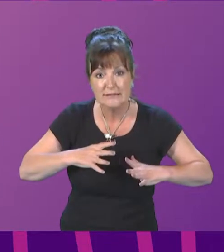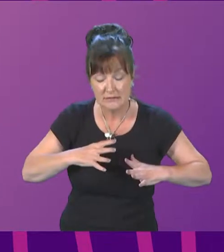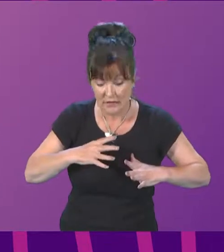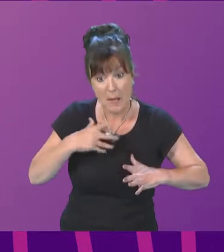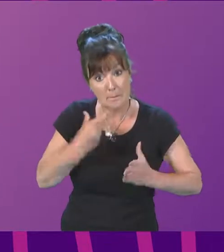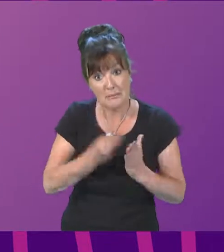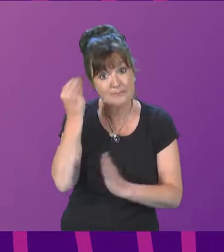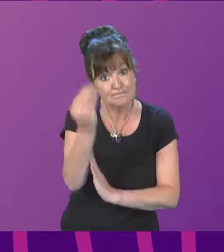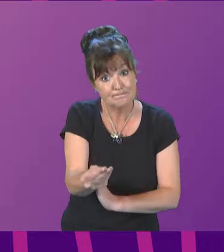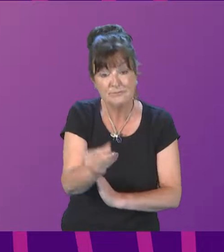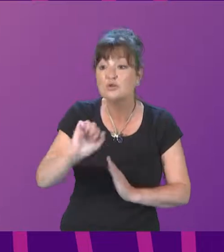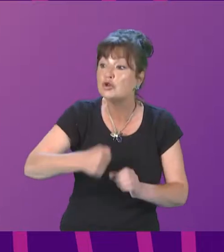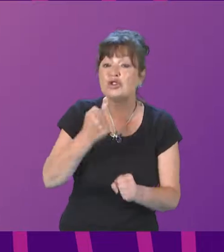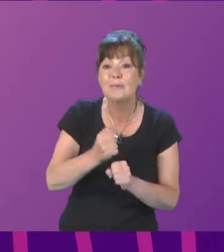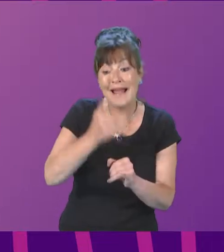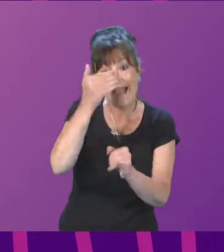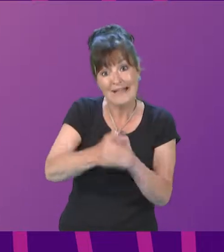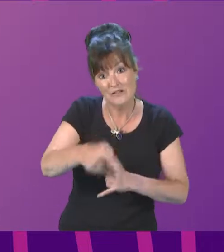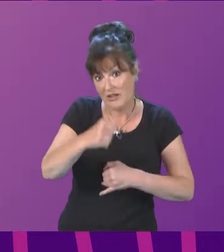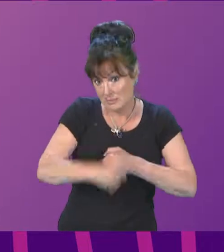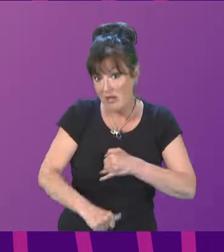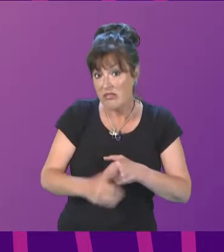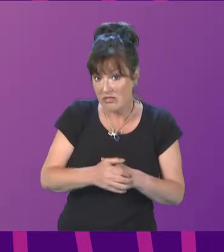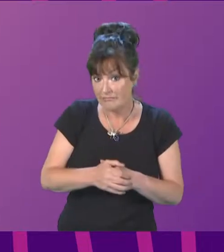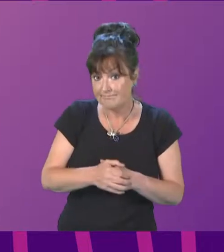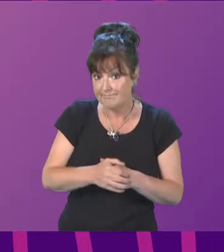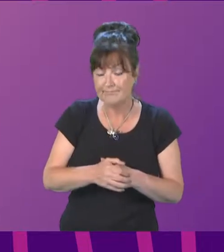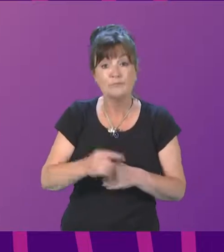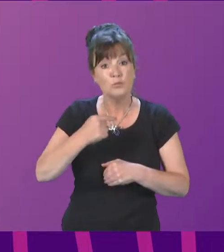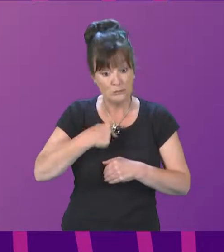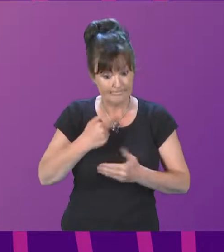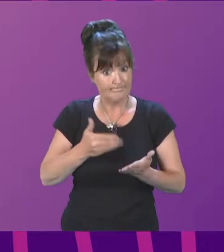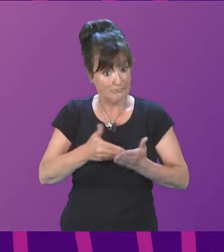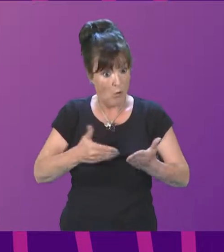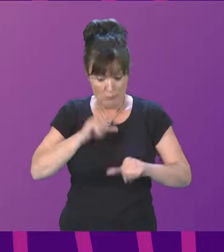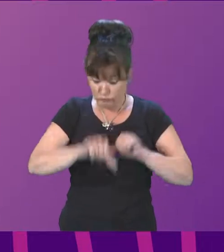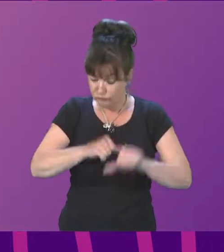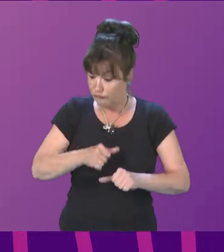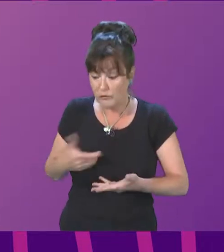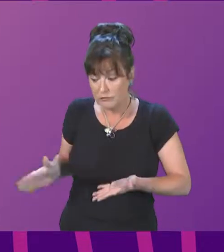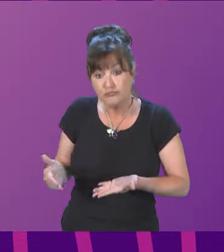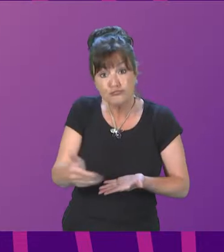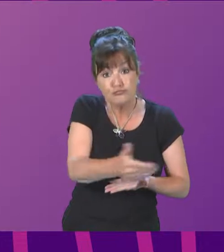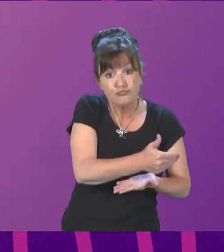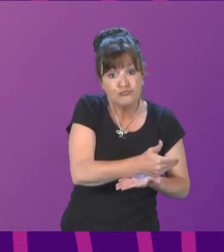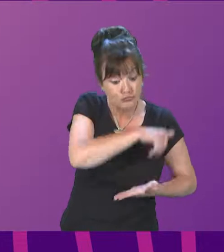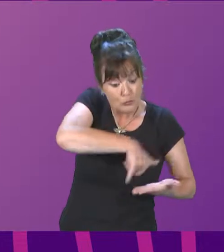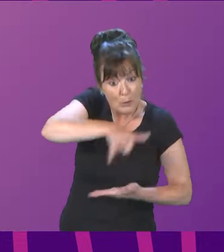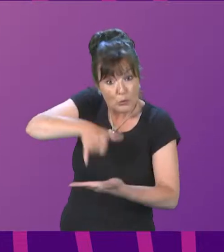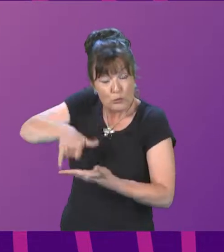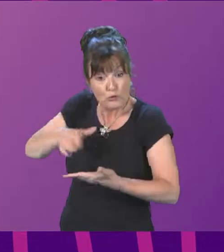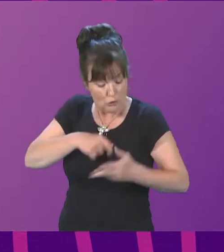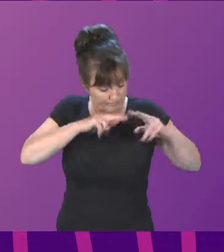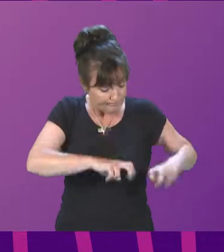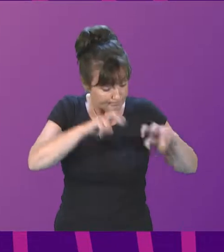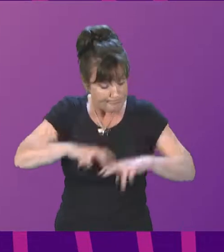to be submitted to the government by the end of this month. We are in the process of gathering and scrutinising that information and